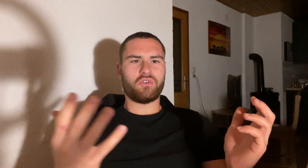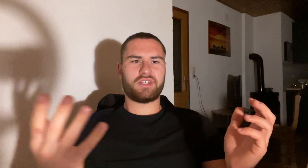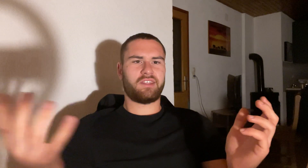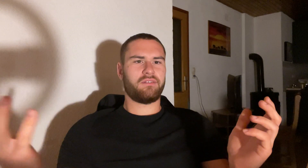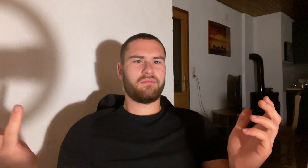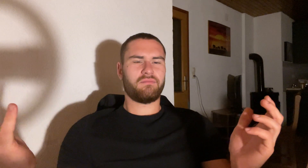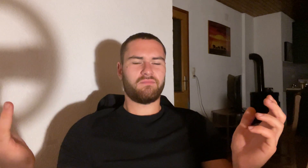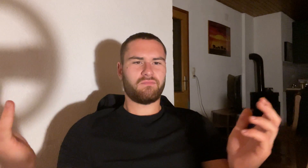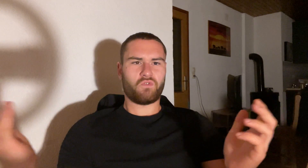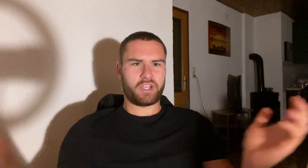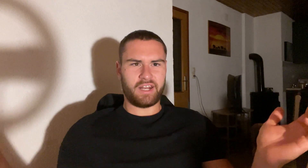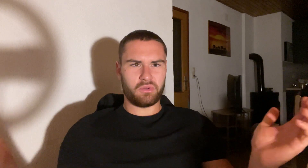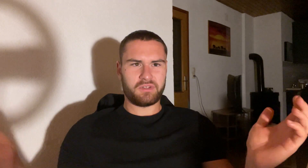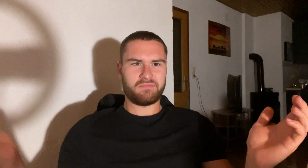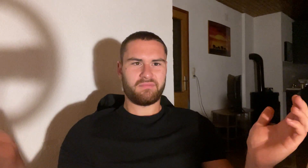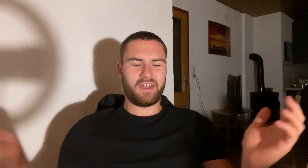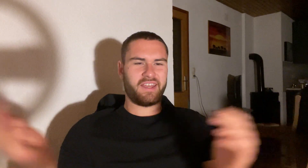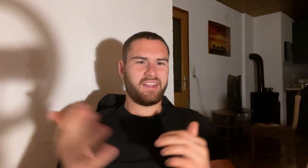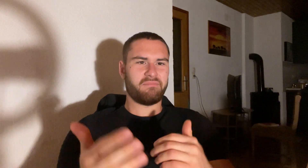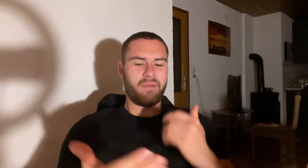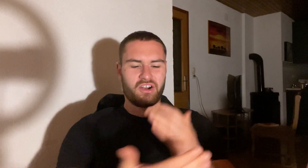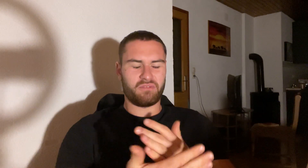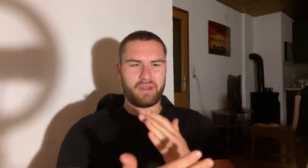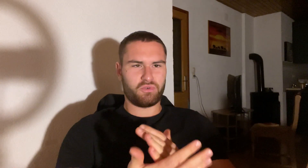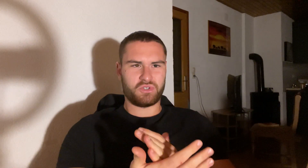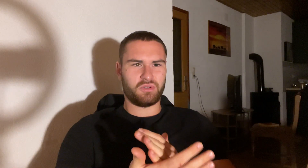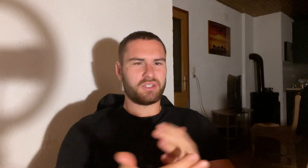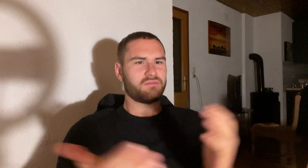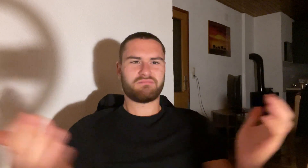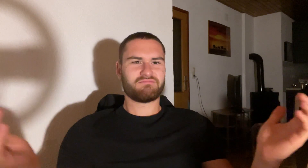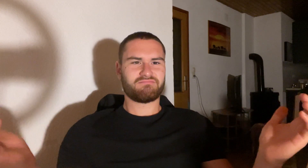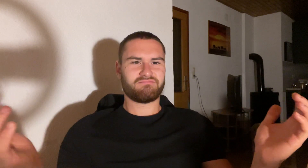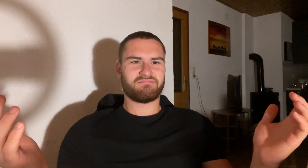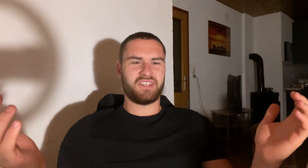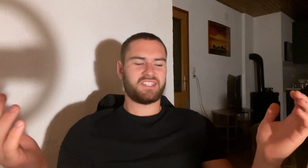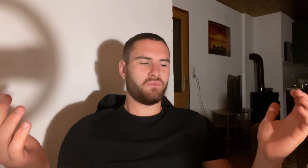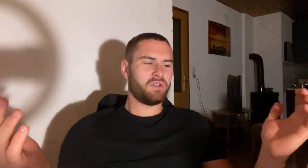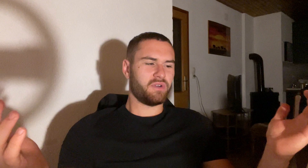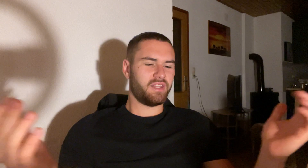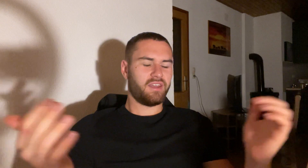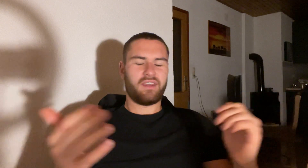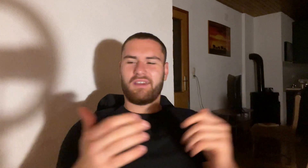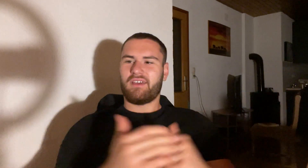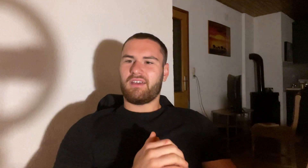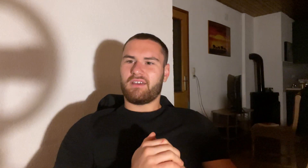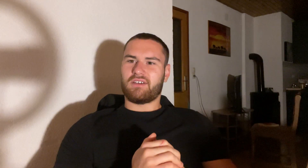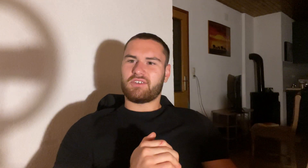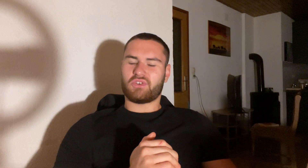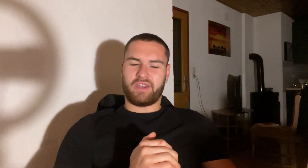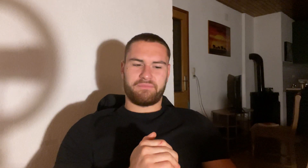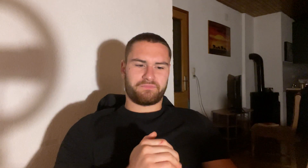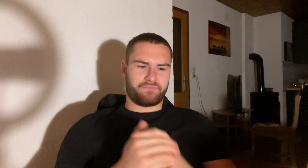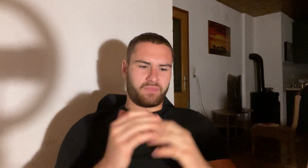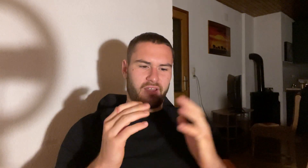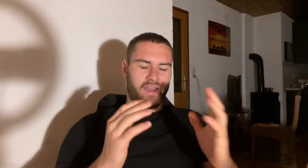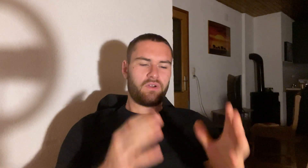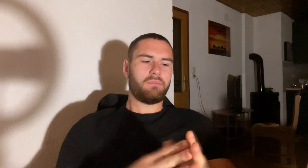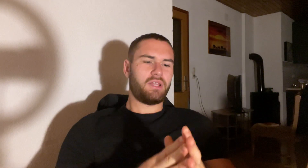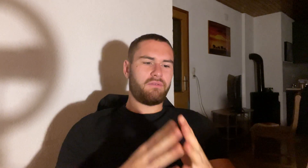use it in working out and getting better and better results it's a win-win so yeah I really believe